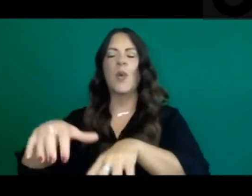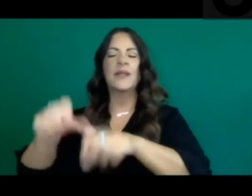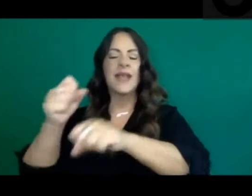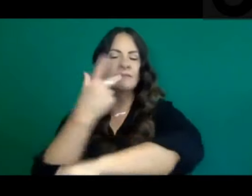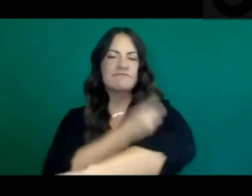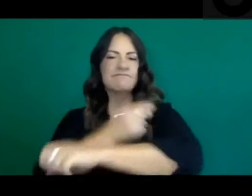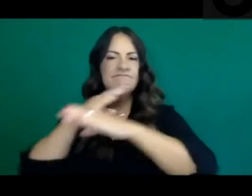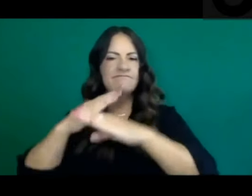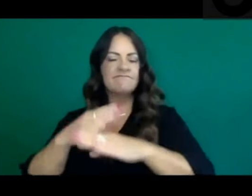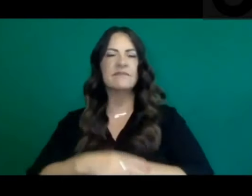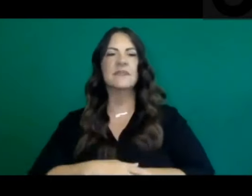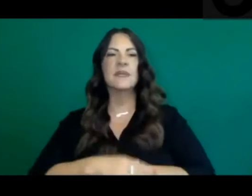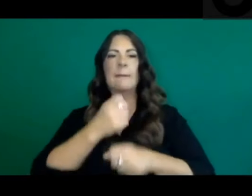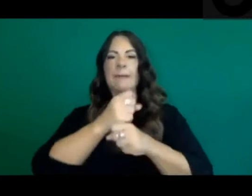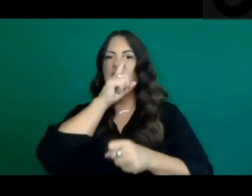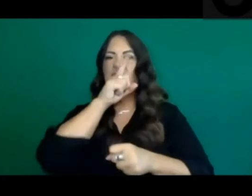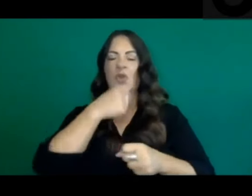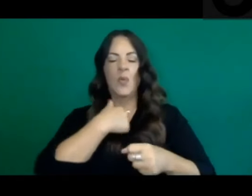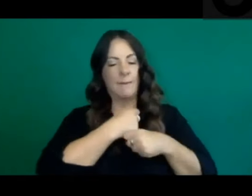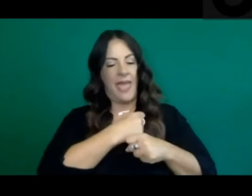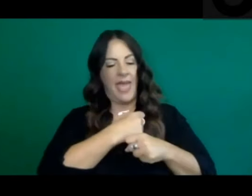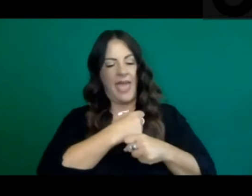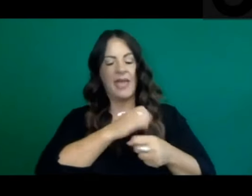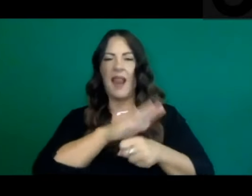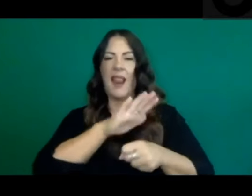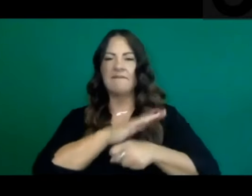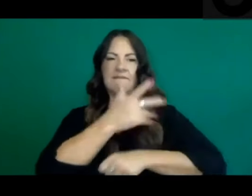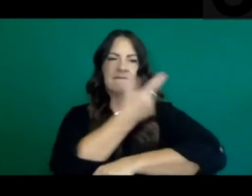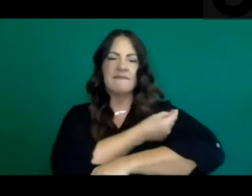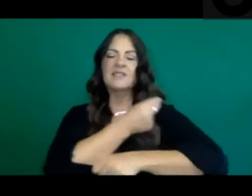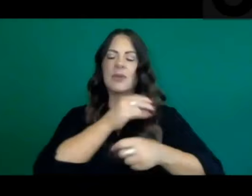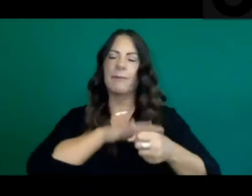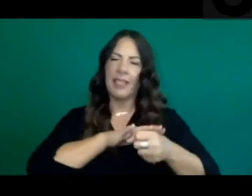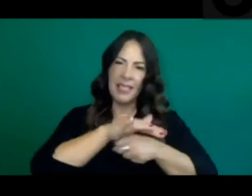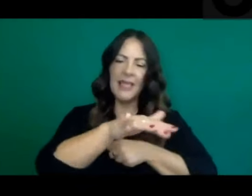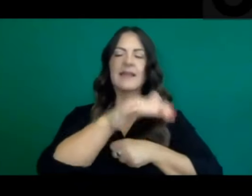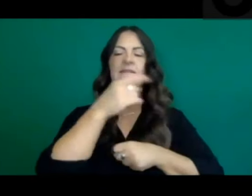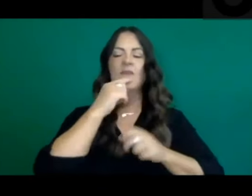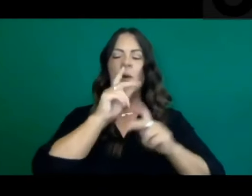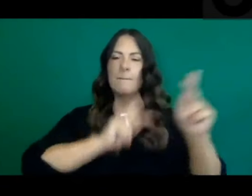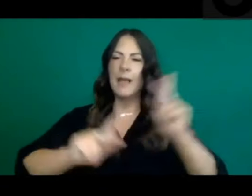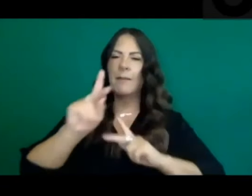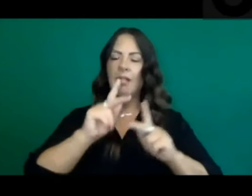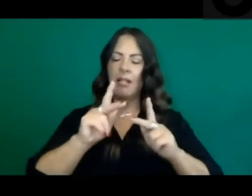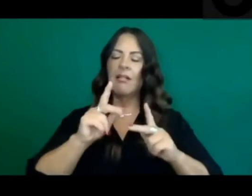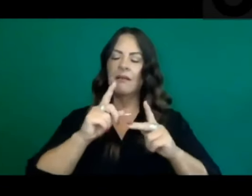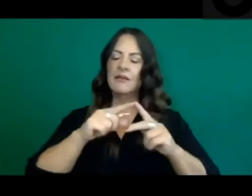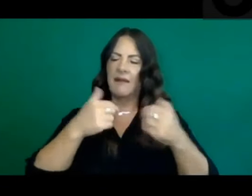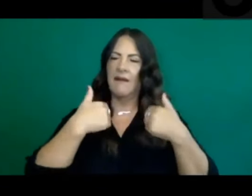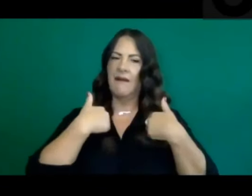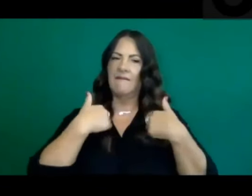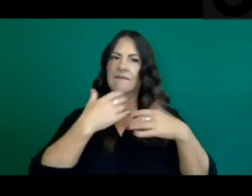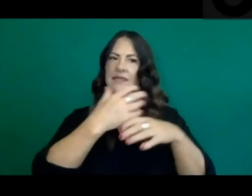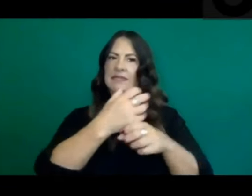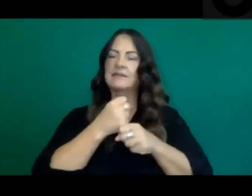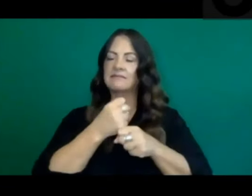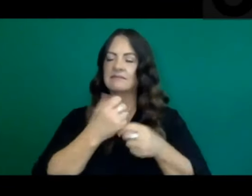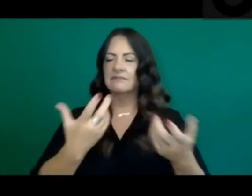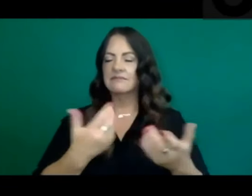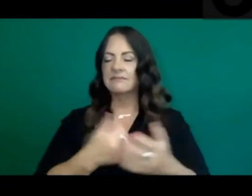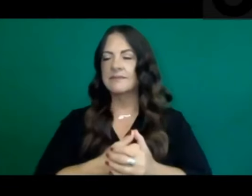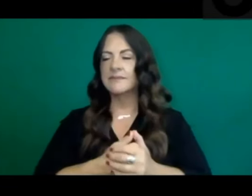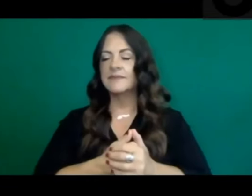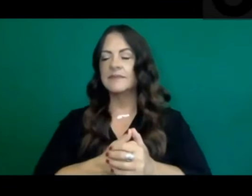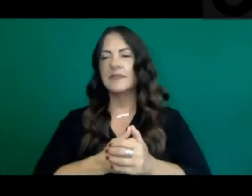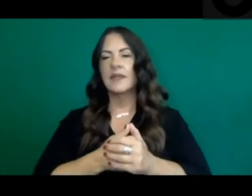of our supply and really trying to increase penetration of the flu vaccine so that we might actually